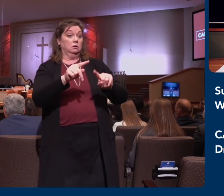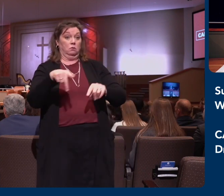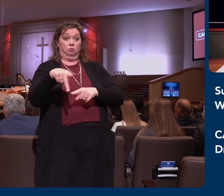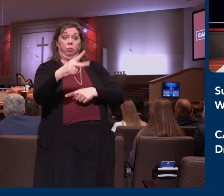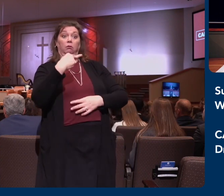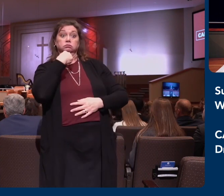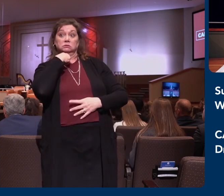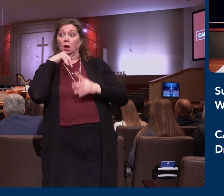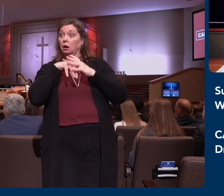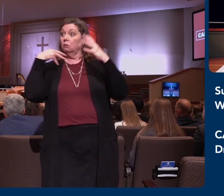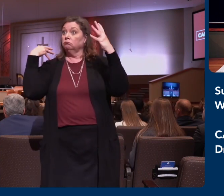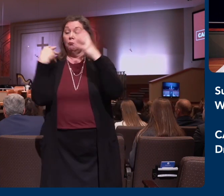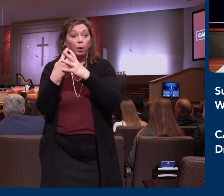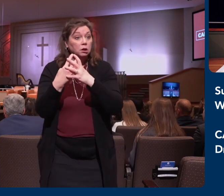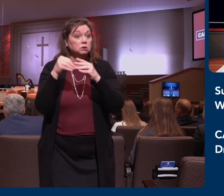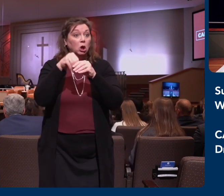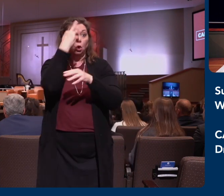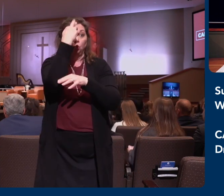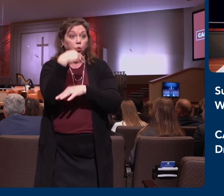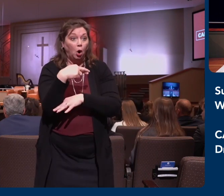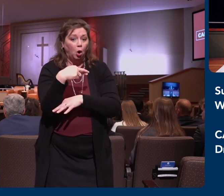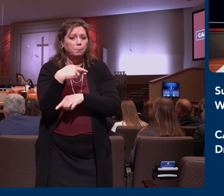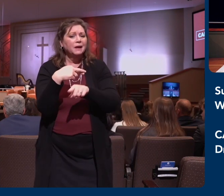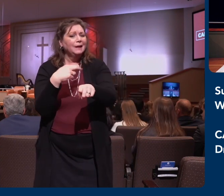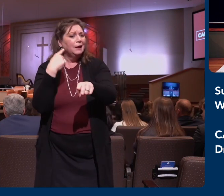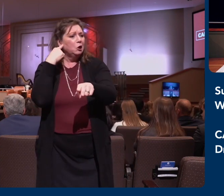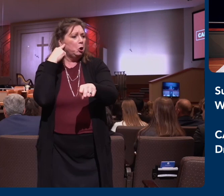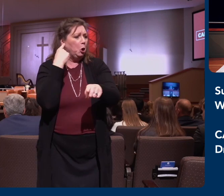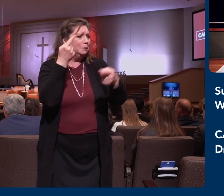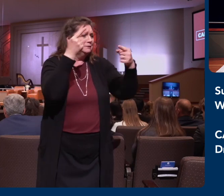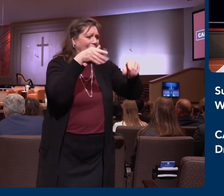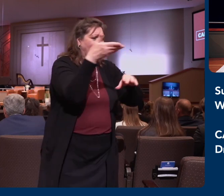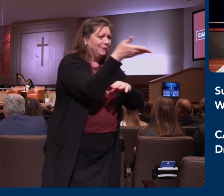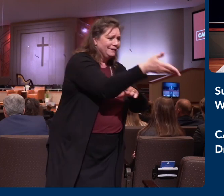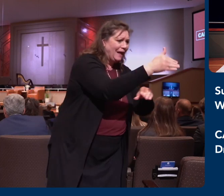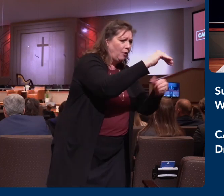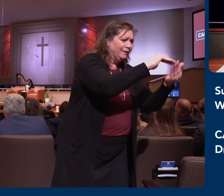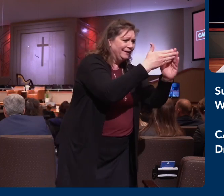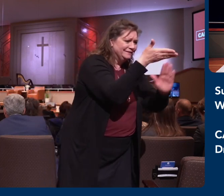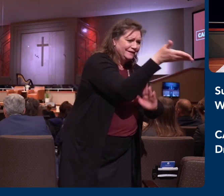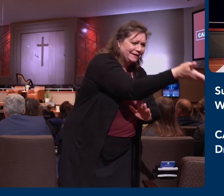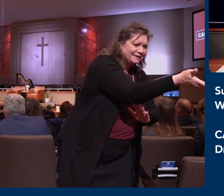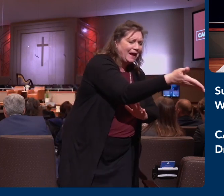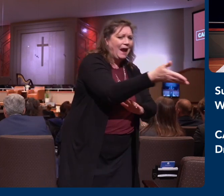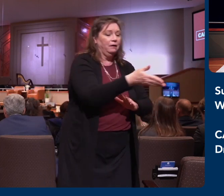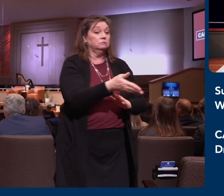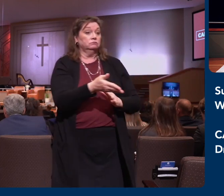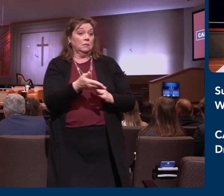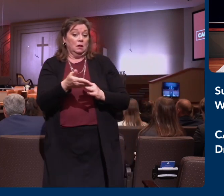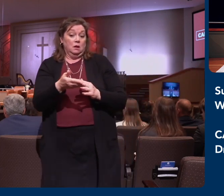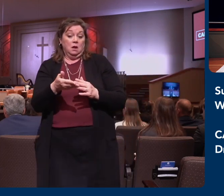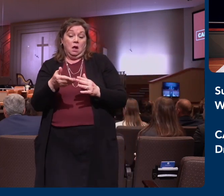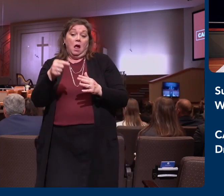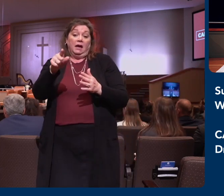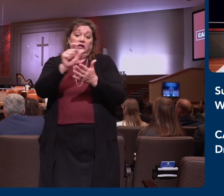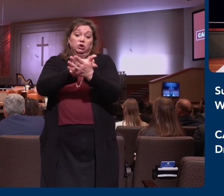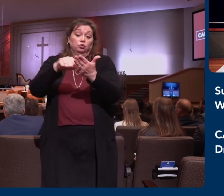news from Epaphras as to what was happening. And under the inspiration of the Holy Spirit, he wrote the book of Colossians.